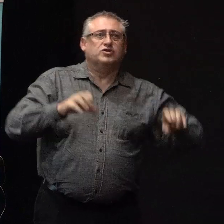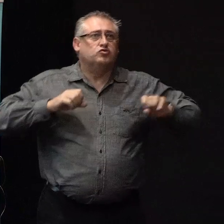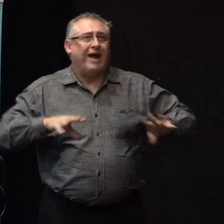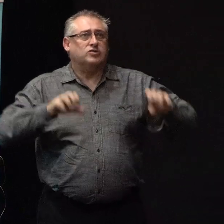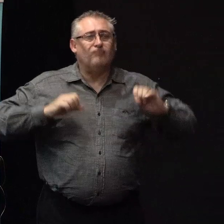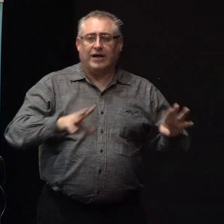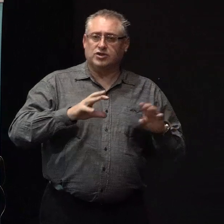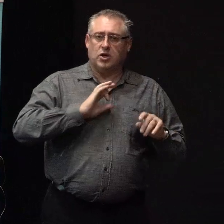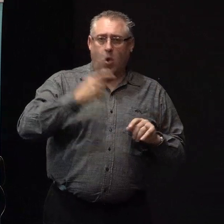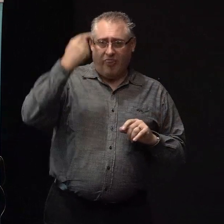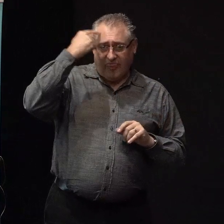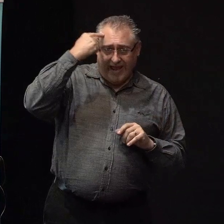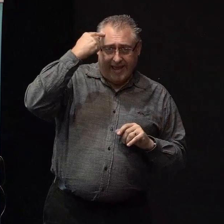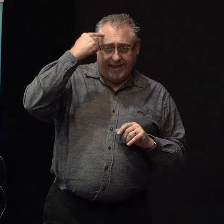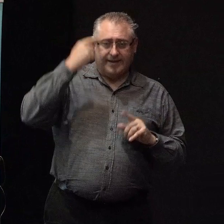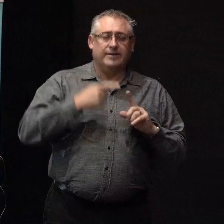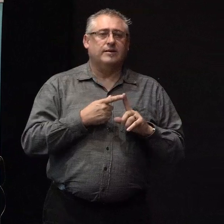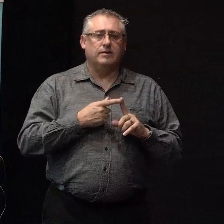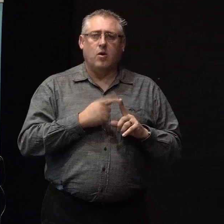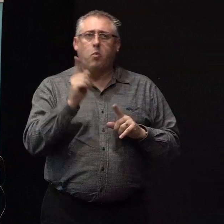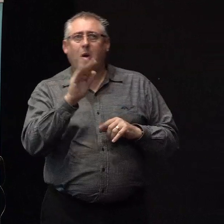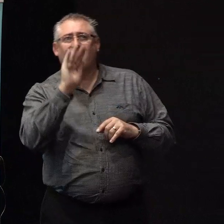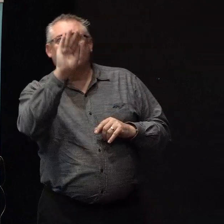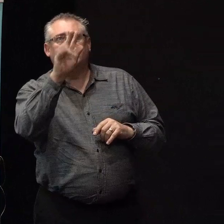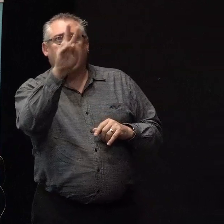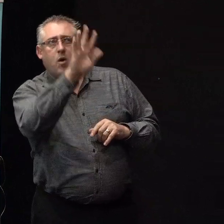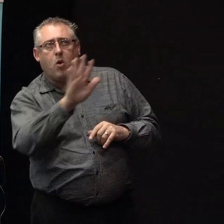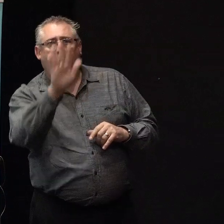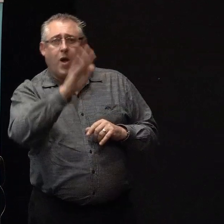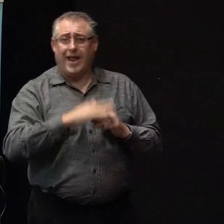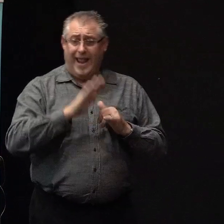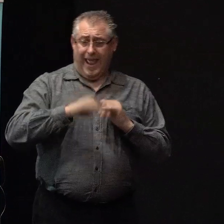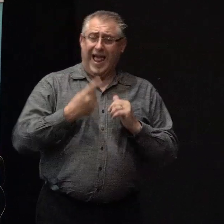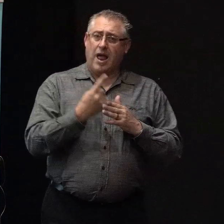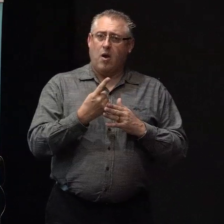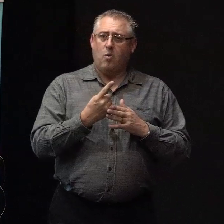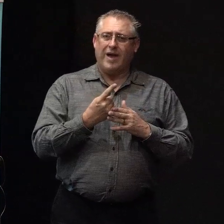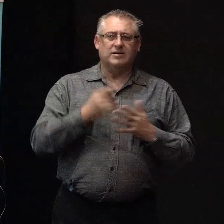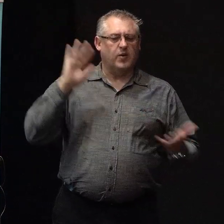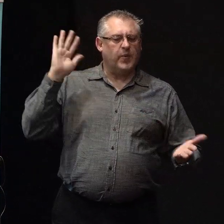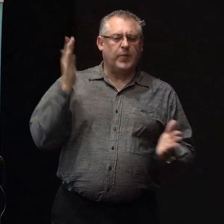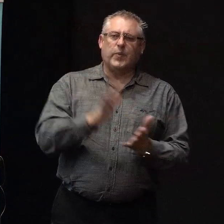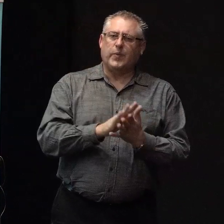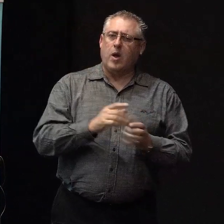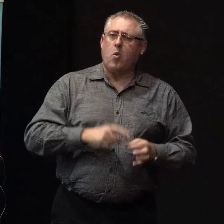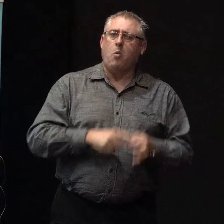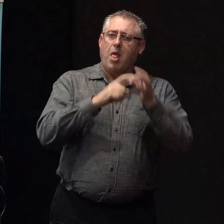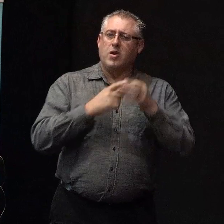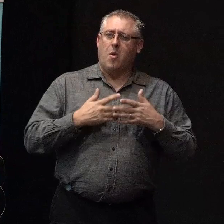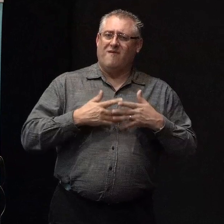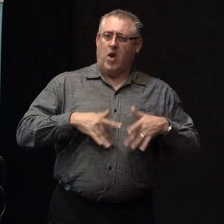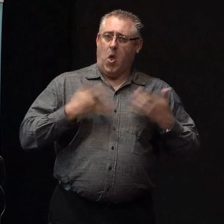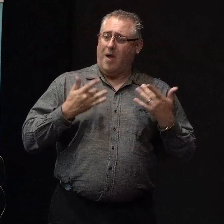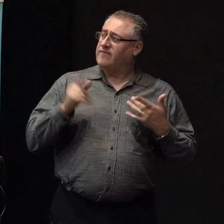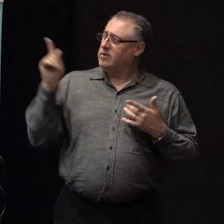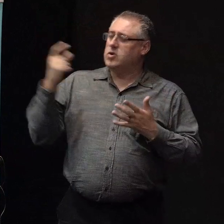without really investing in what our future might look like. And lastly, you know, degraded quality of life. We're going to hear a little bit from Dr. Rob Gordon.